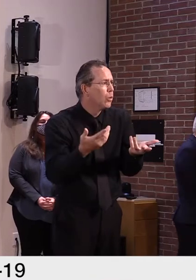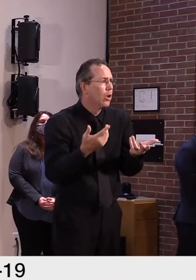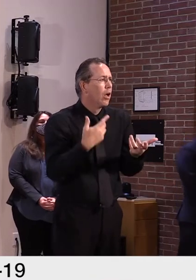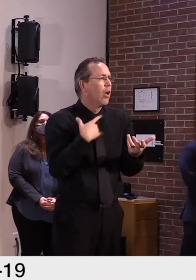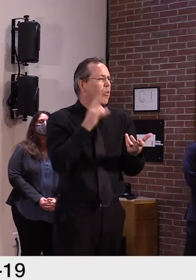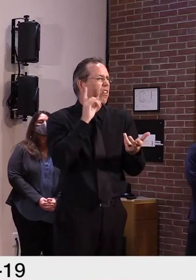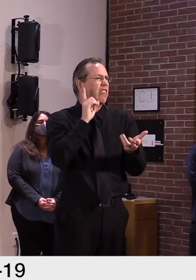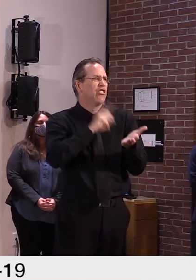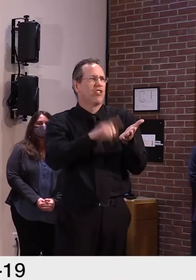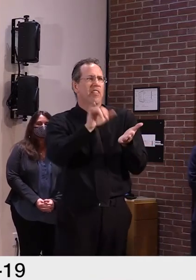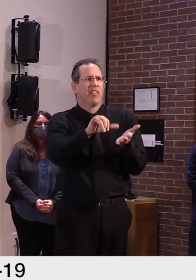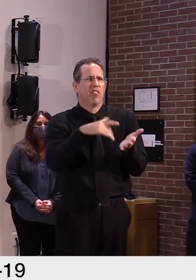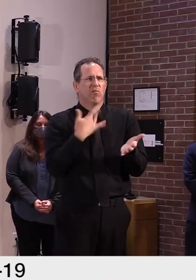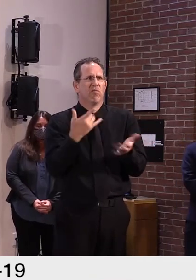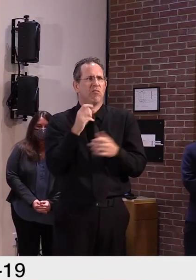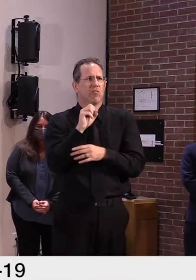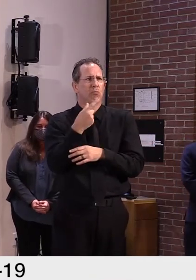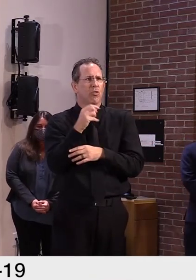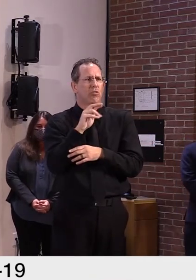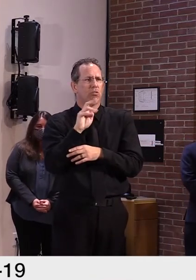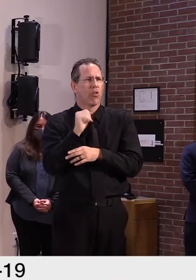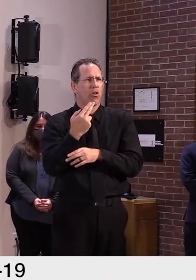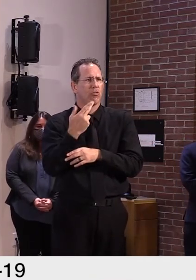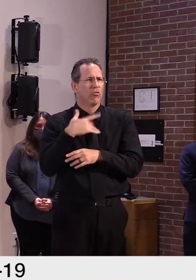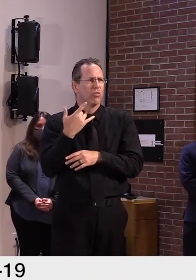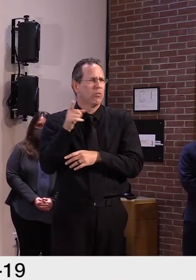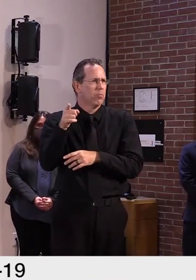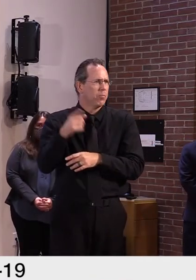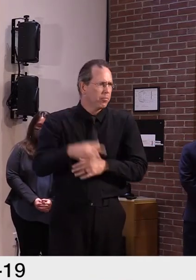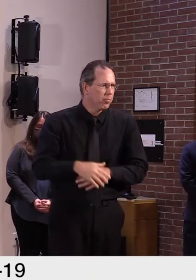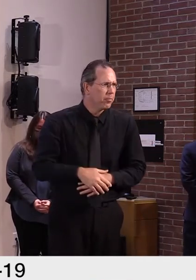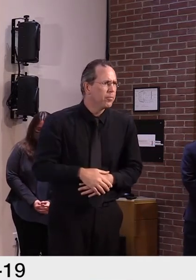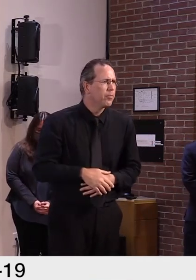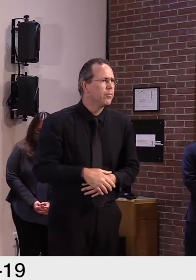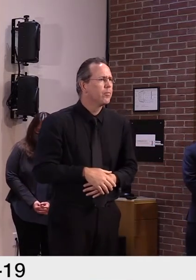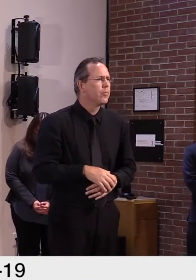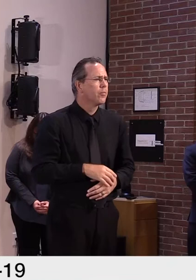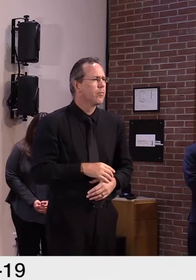Moore, could, maybe, for a moment, if you'd like. Thank you, I didn't hear. Sure.